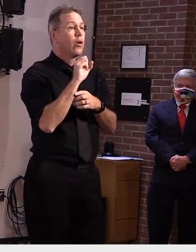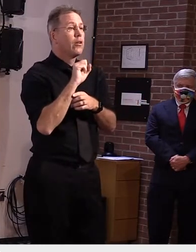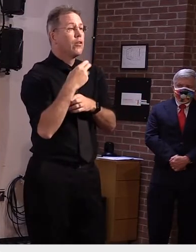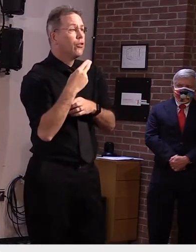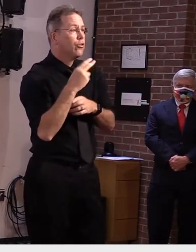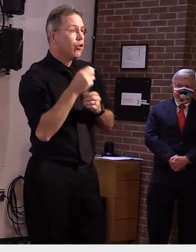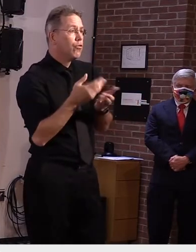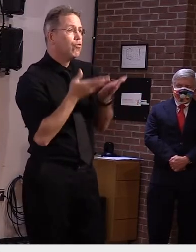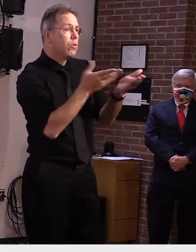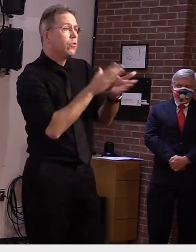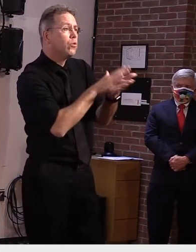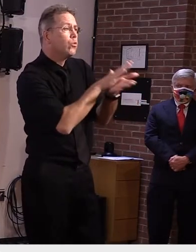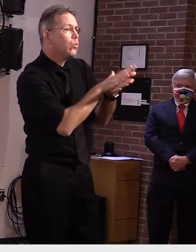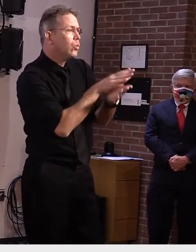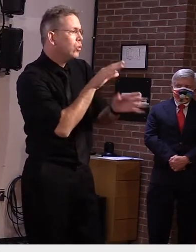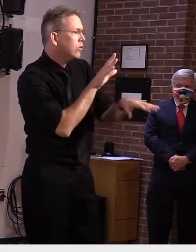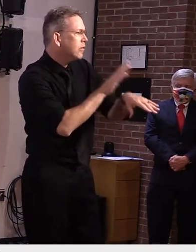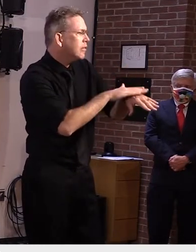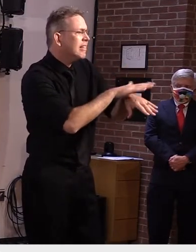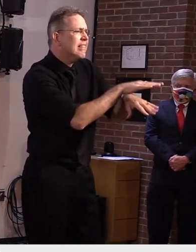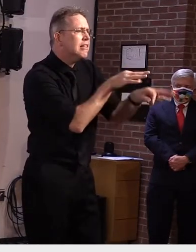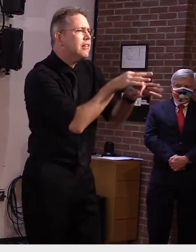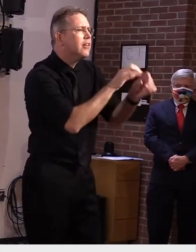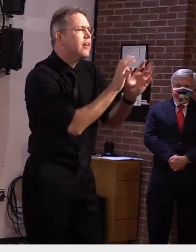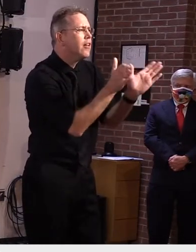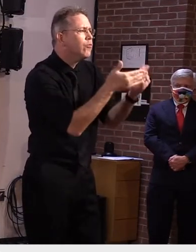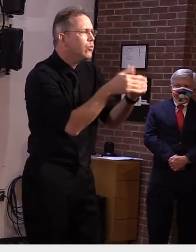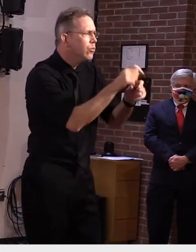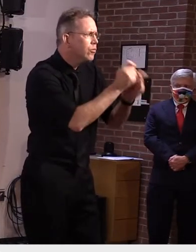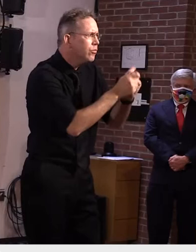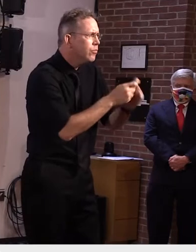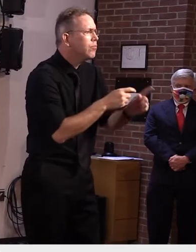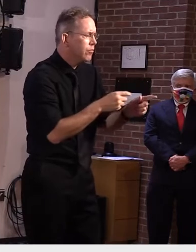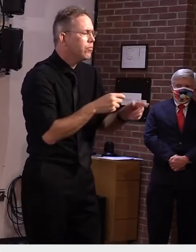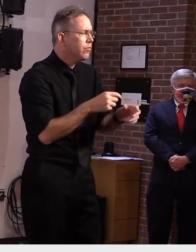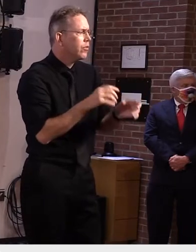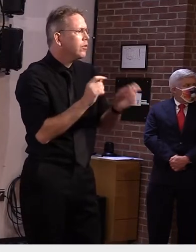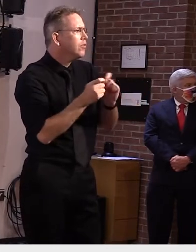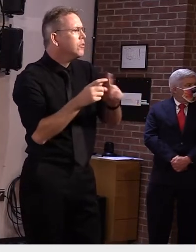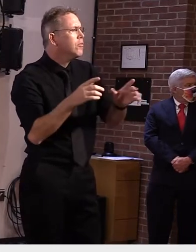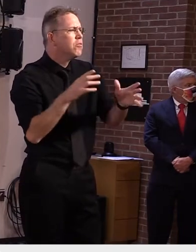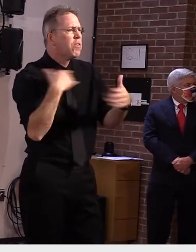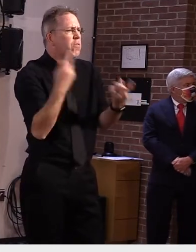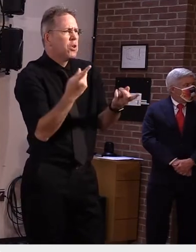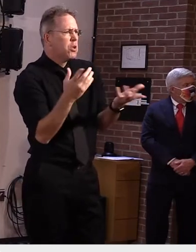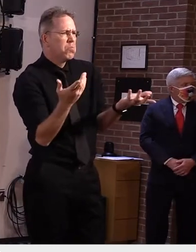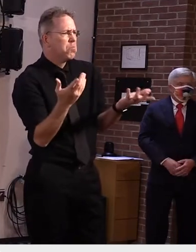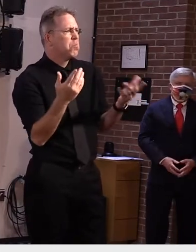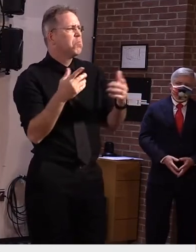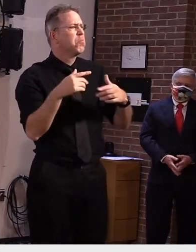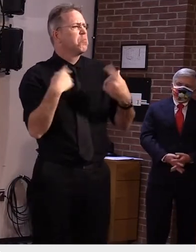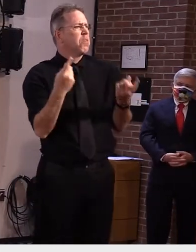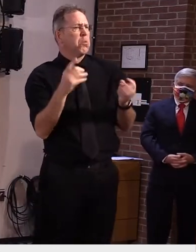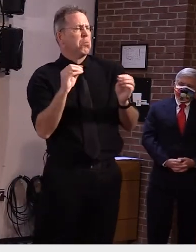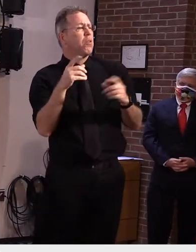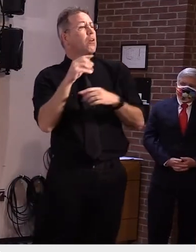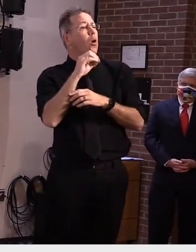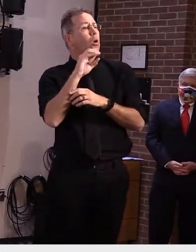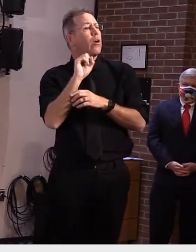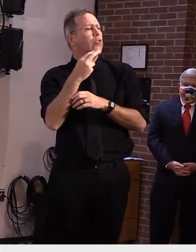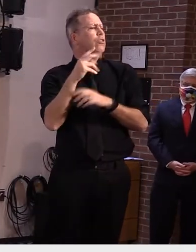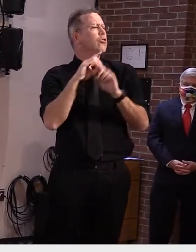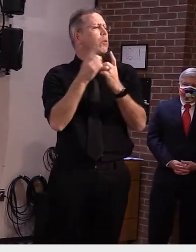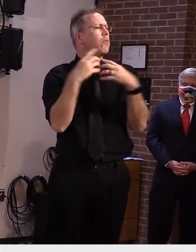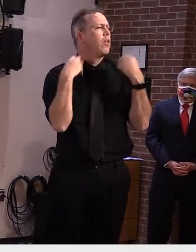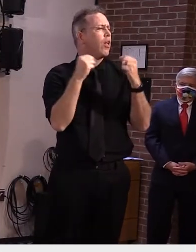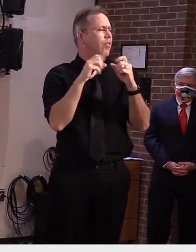school pushing back and not wanting to do that. We have not encountered that yet but and I don't